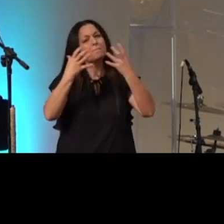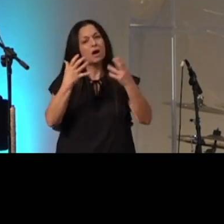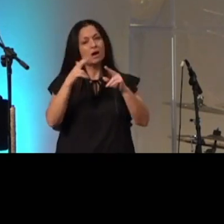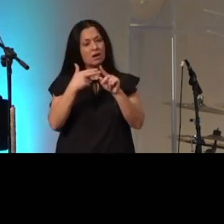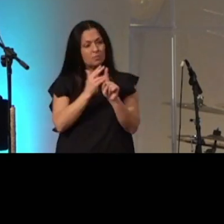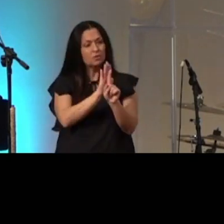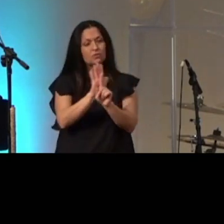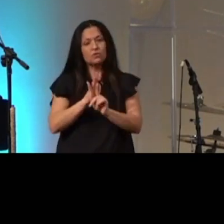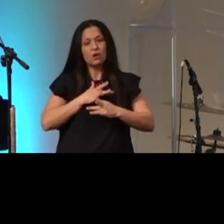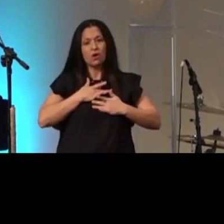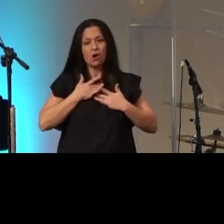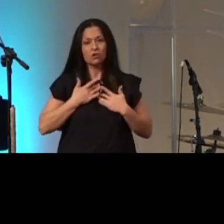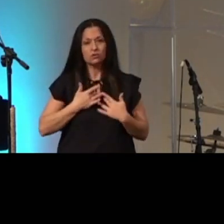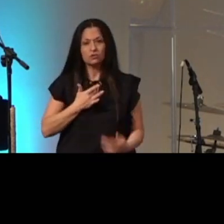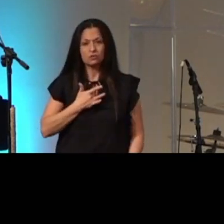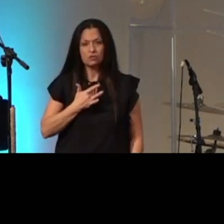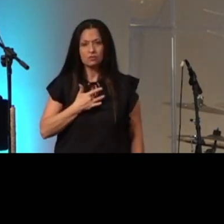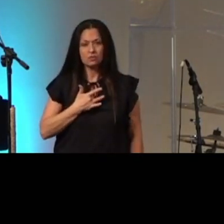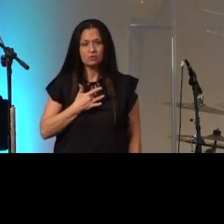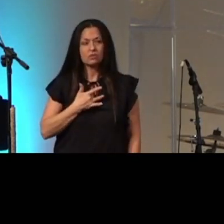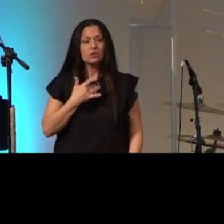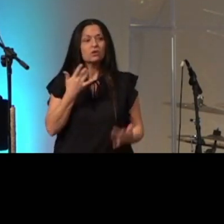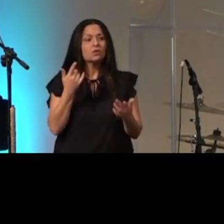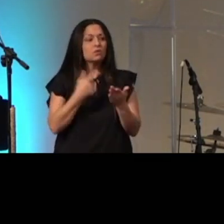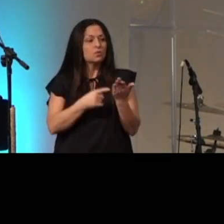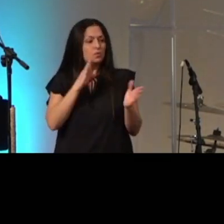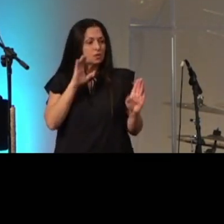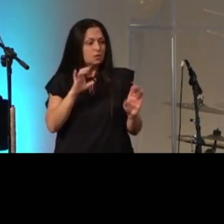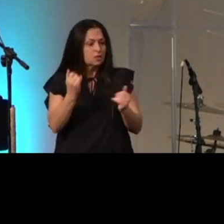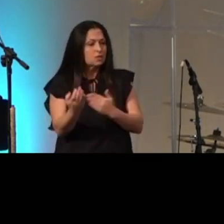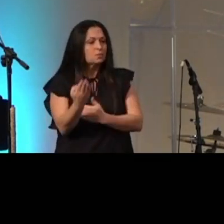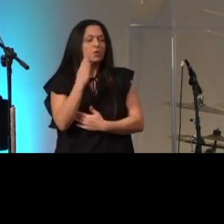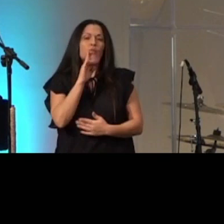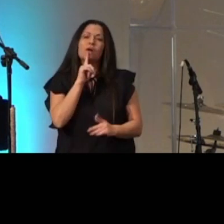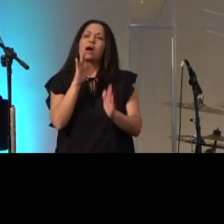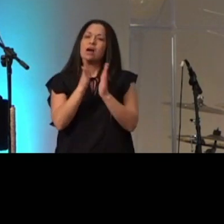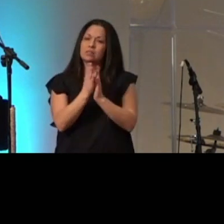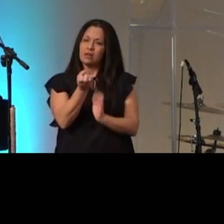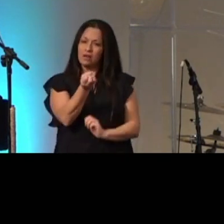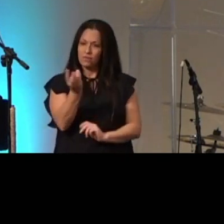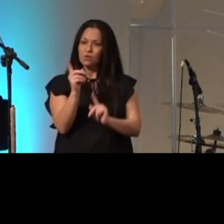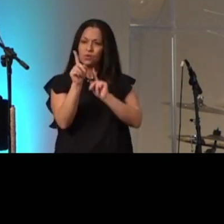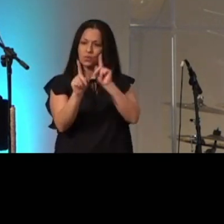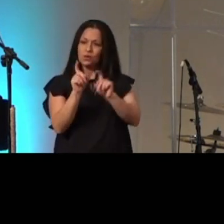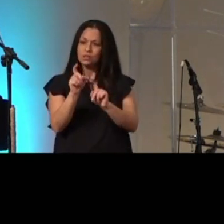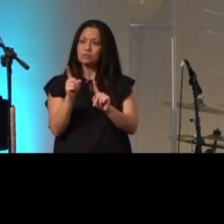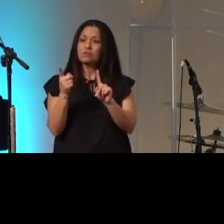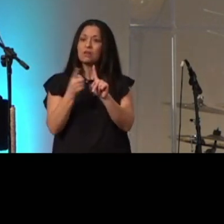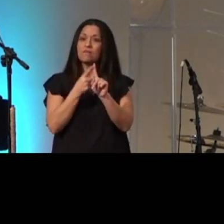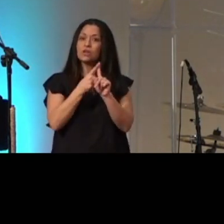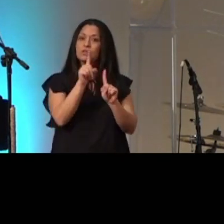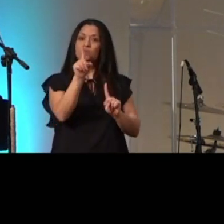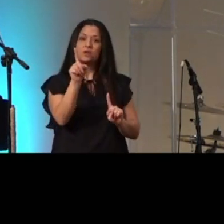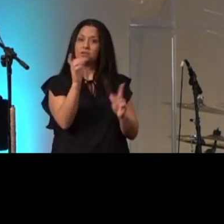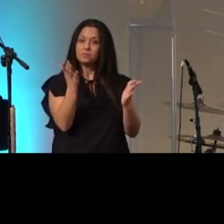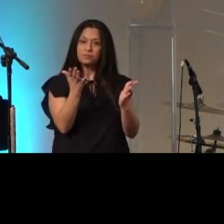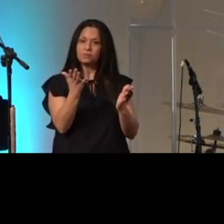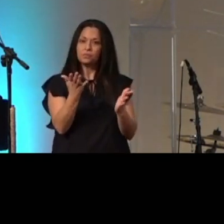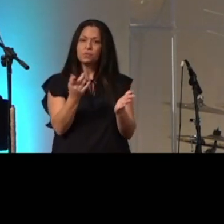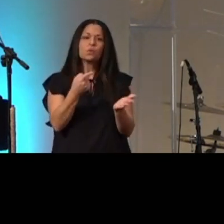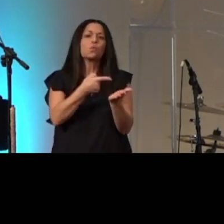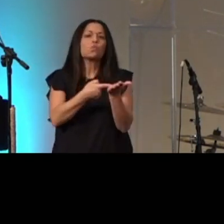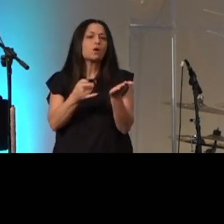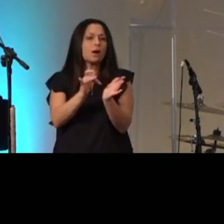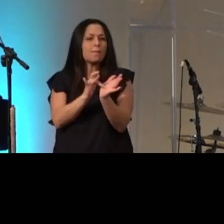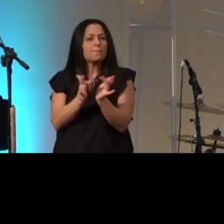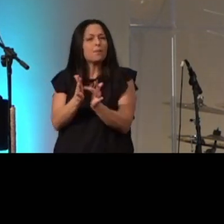and what we're going to do this morning is we're going to ask a couple questions the first question we're going to ask is what is it what